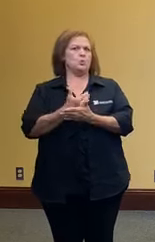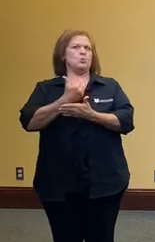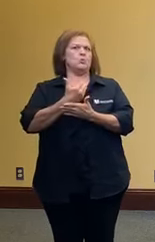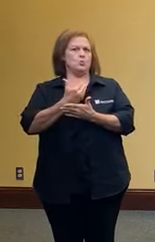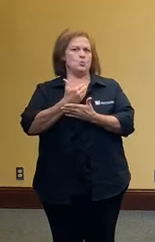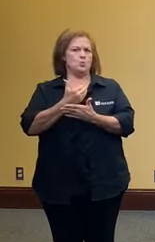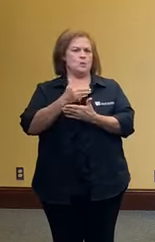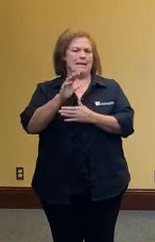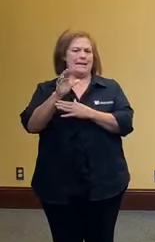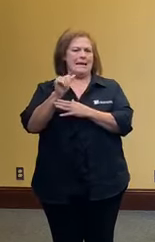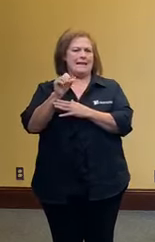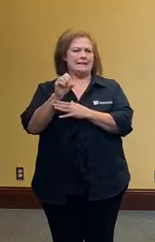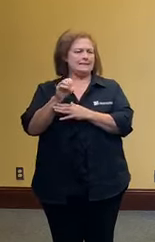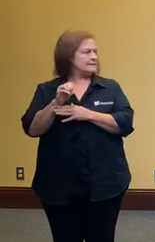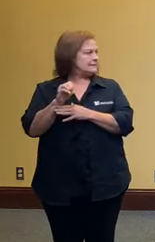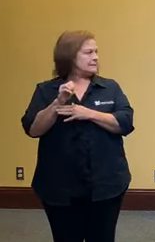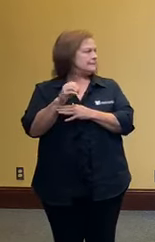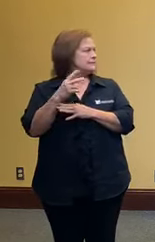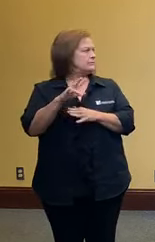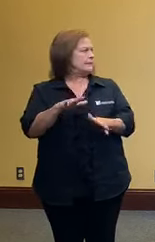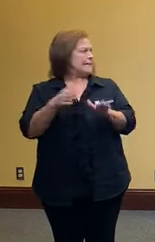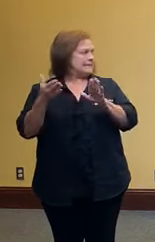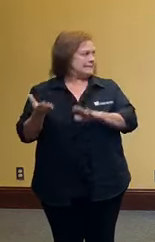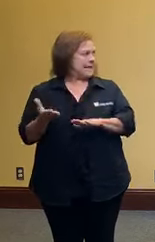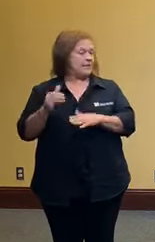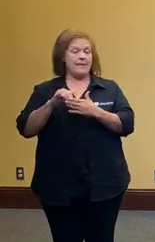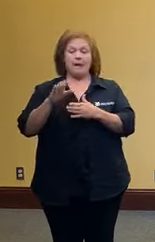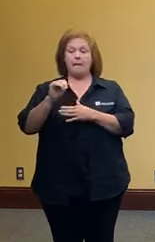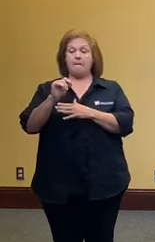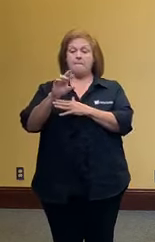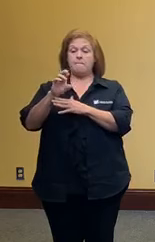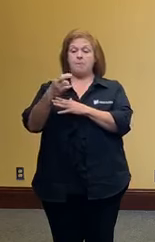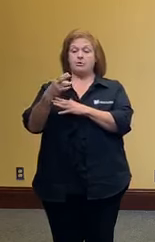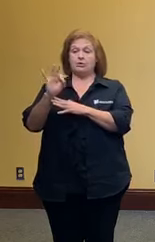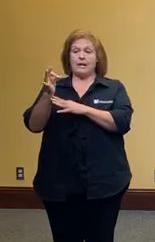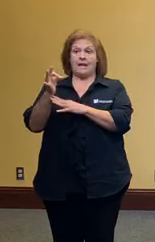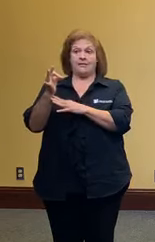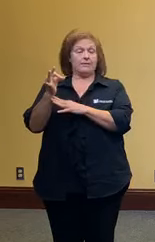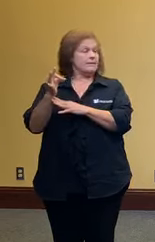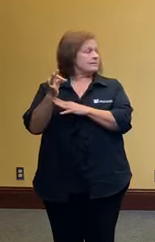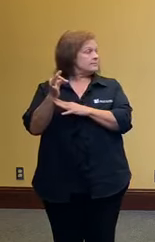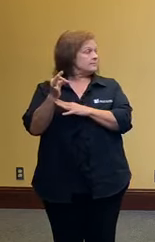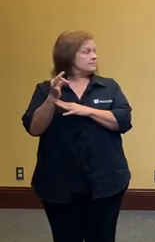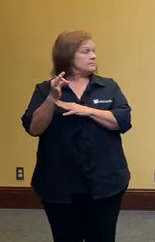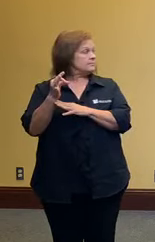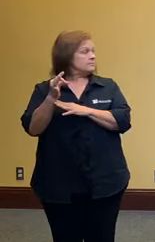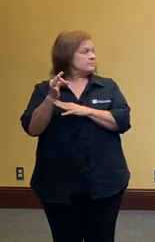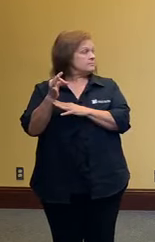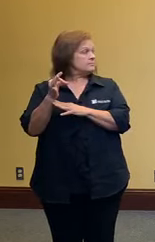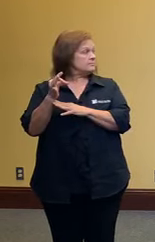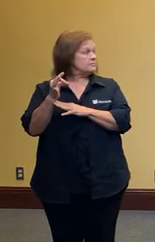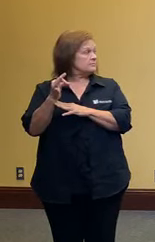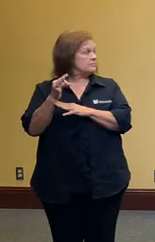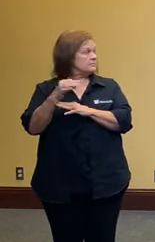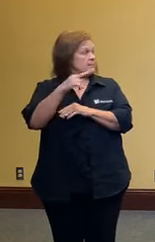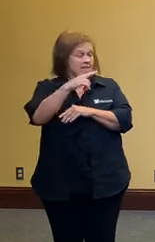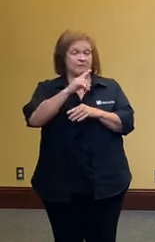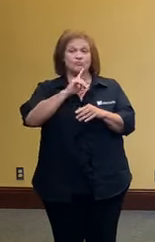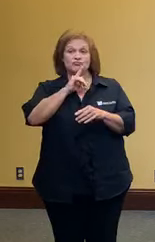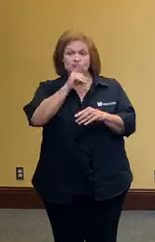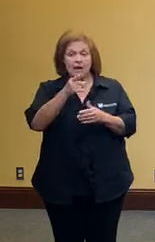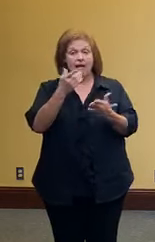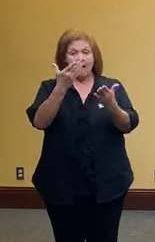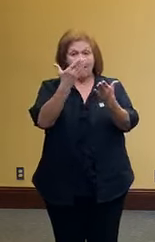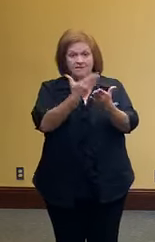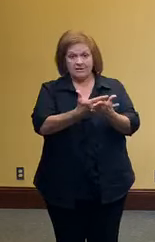and two new deaths you can see from day one which was march 9th um this is real evidence